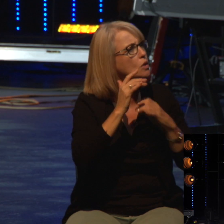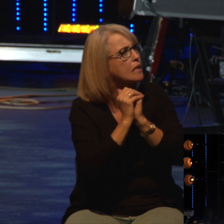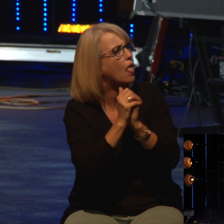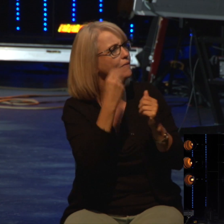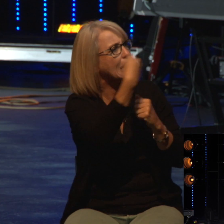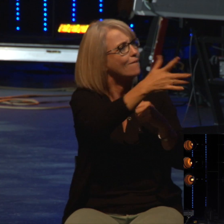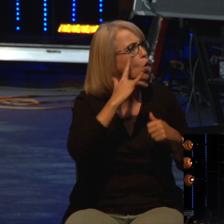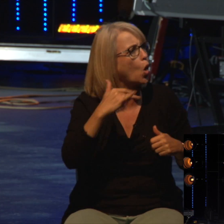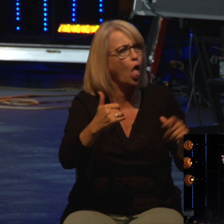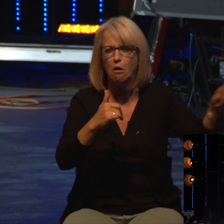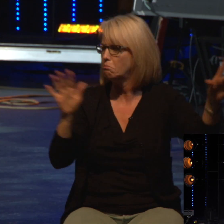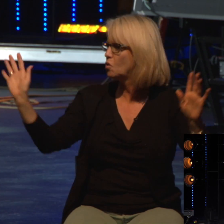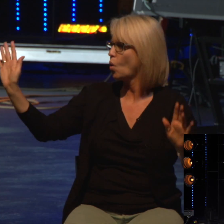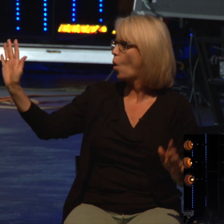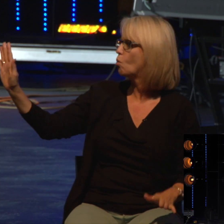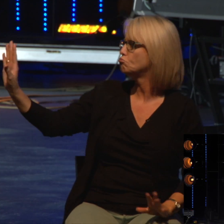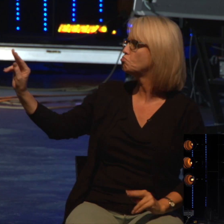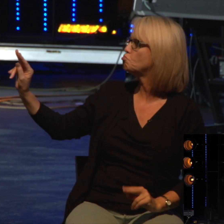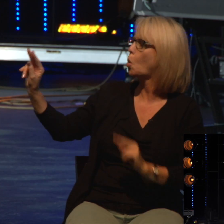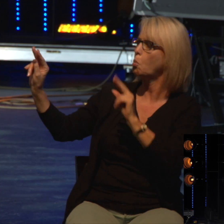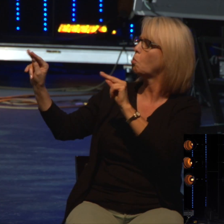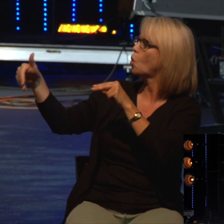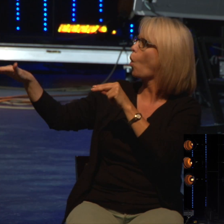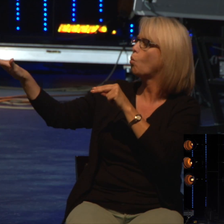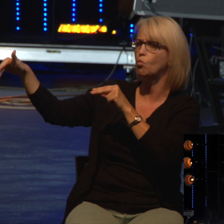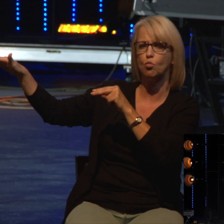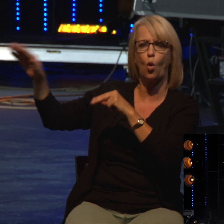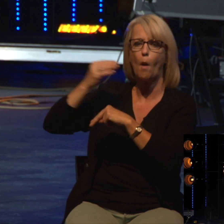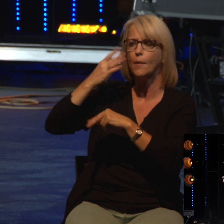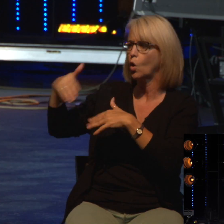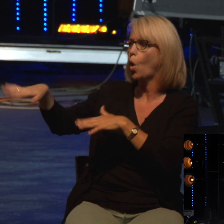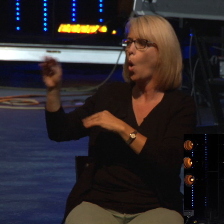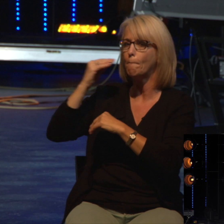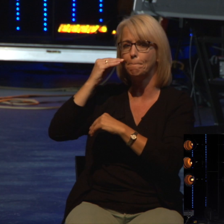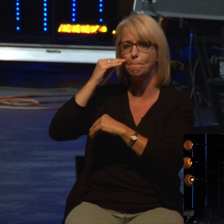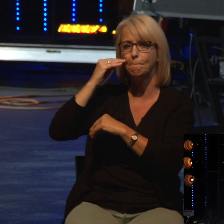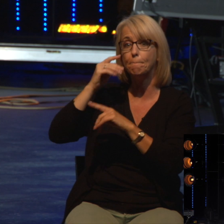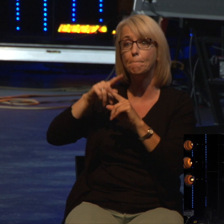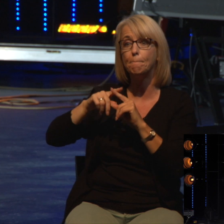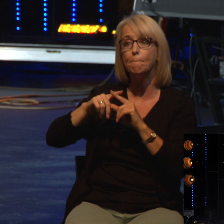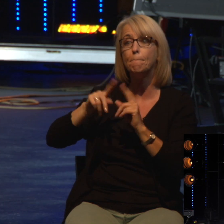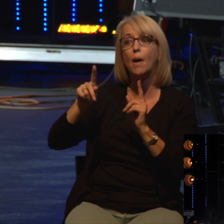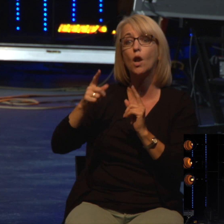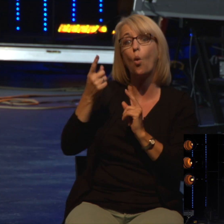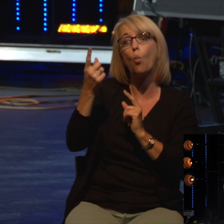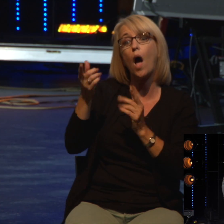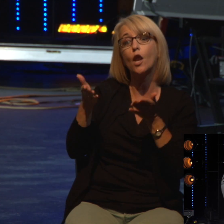prophet turned him down and sent him on his way home. But Gehazi was a servant of the prophet.